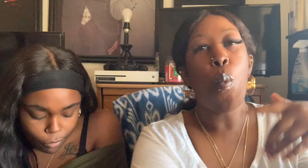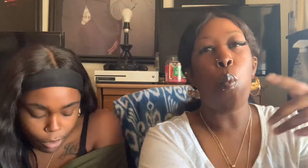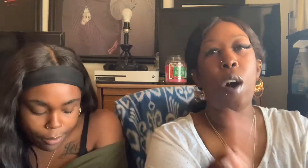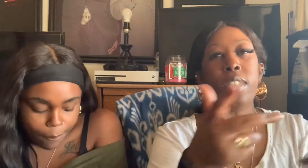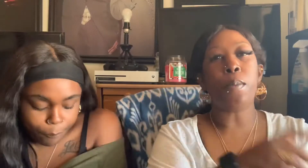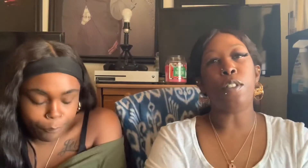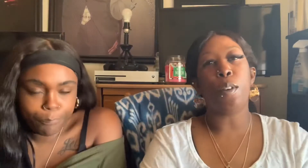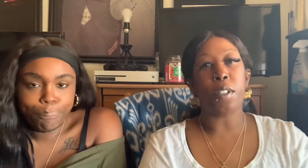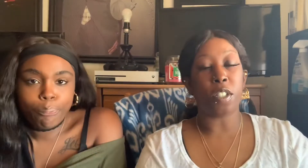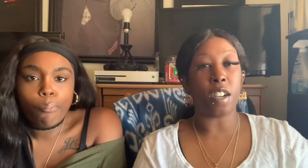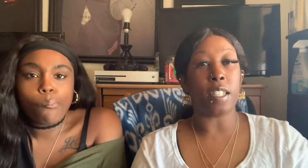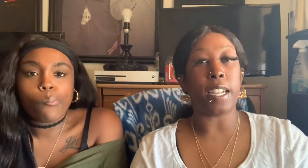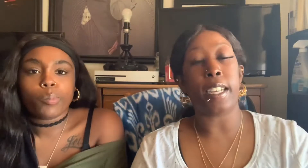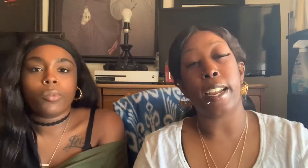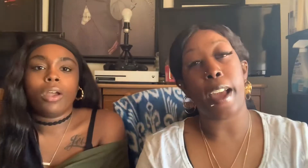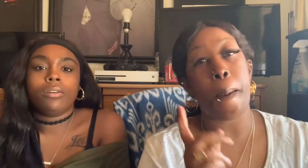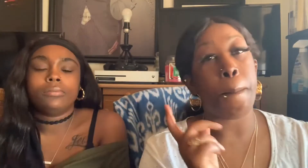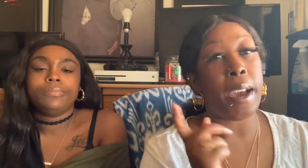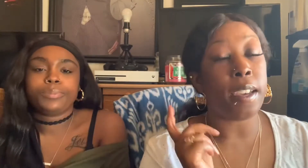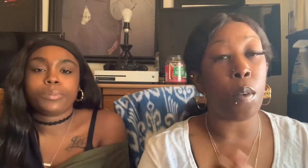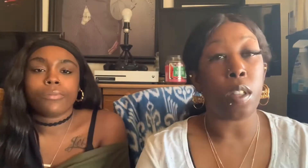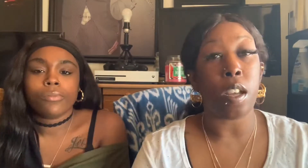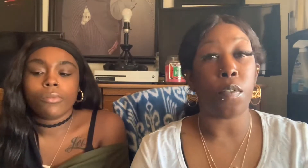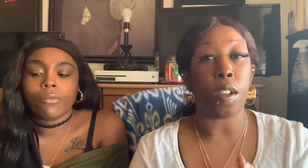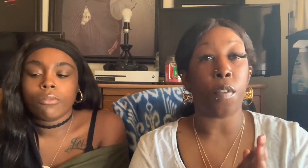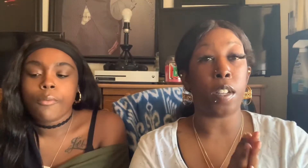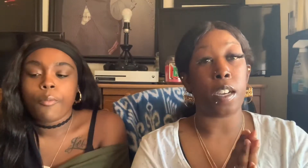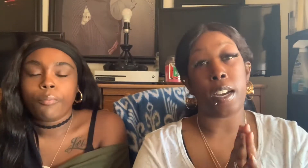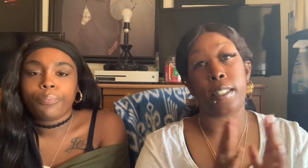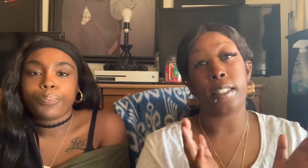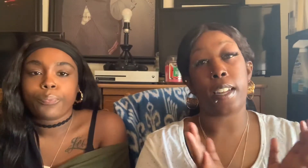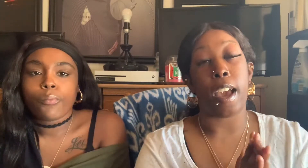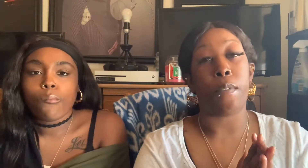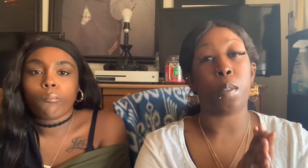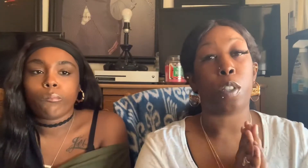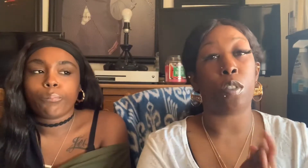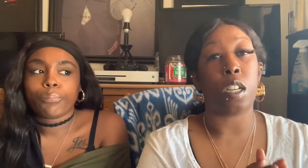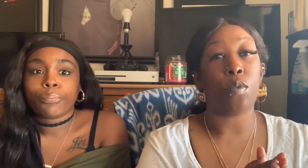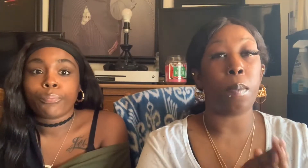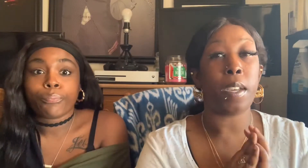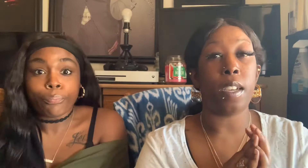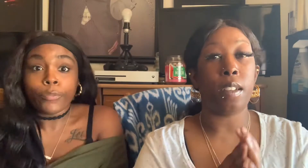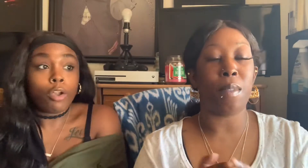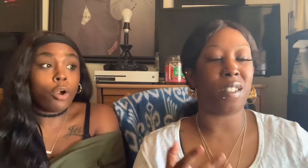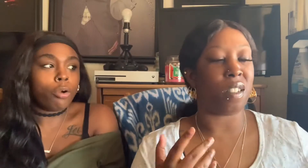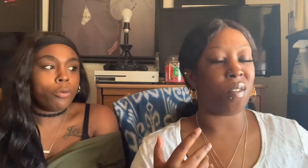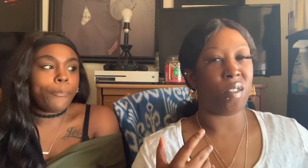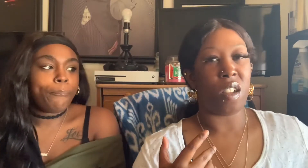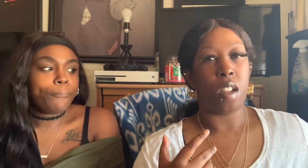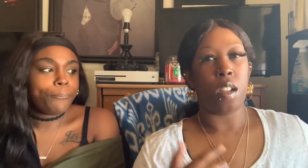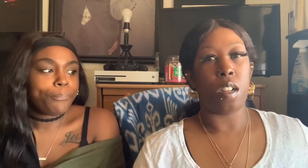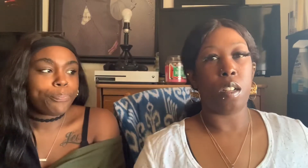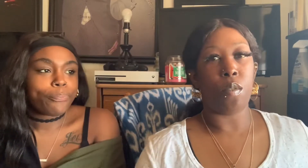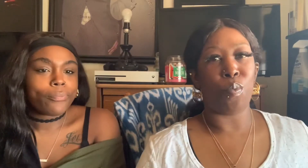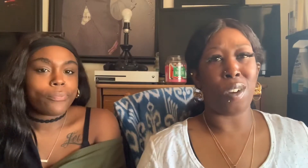What's up YouTube? It's your girl Tete and I am backing up with another video for you guys. Today I have a special guest with me. Who? What?